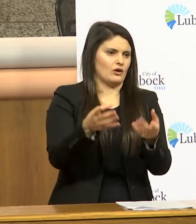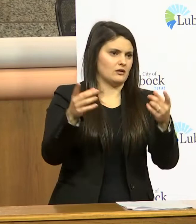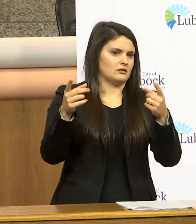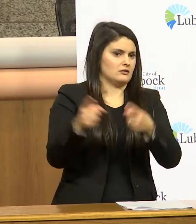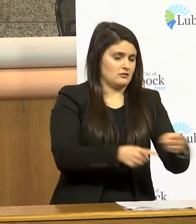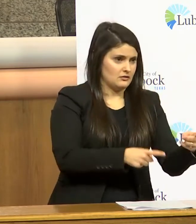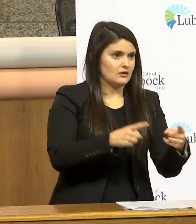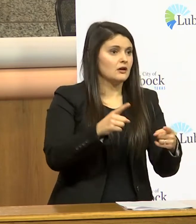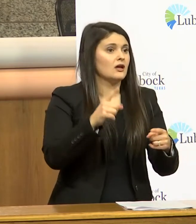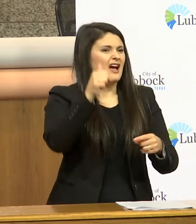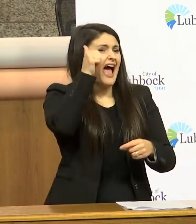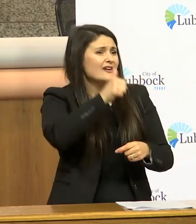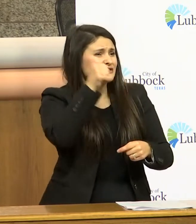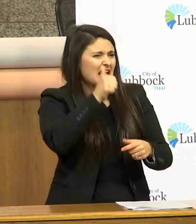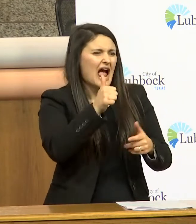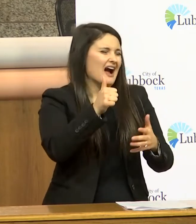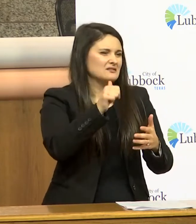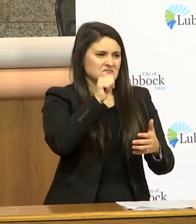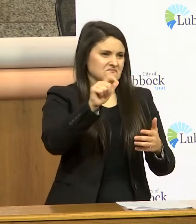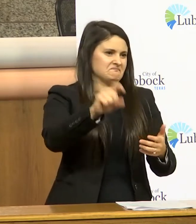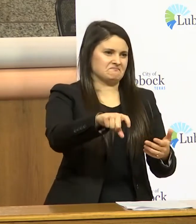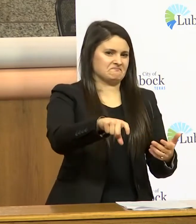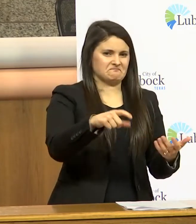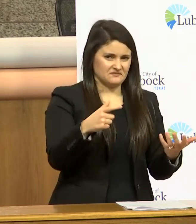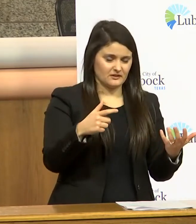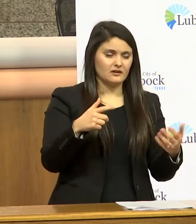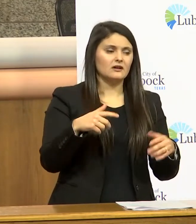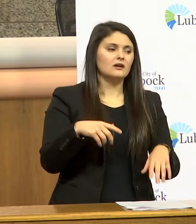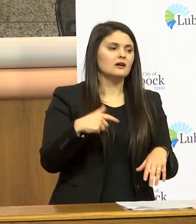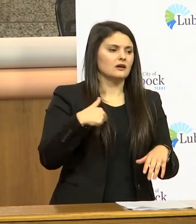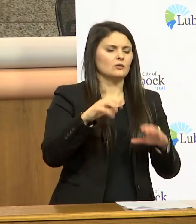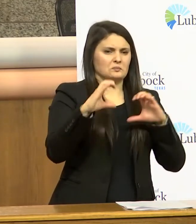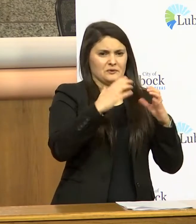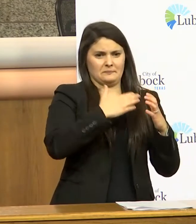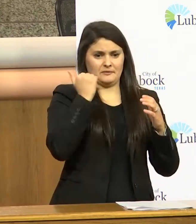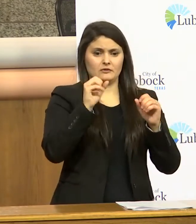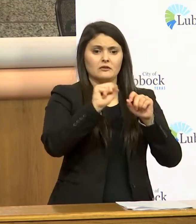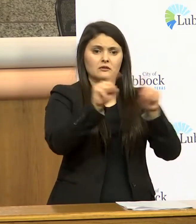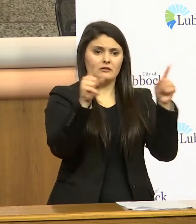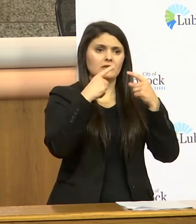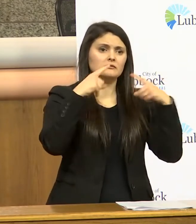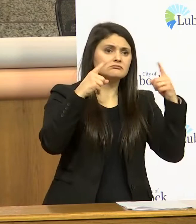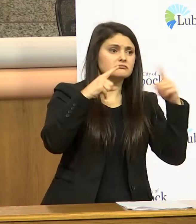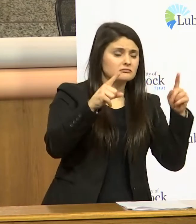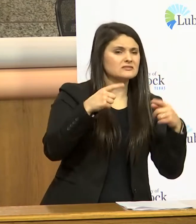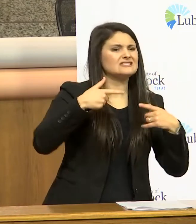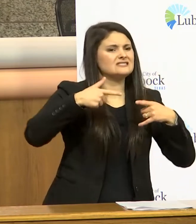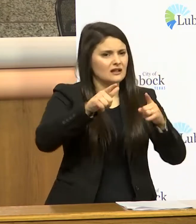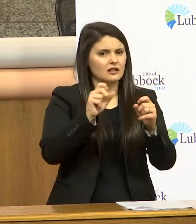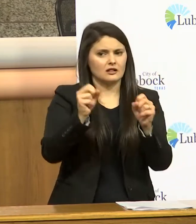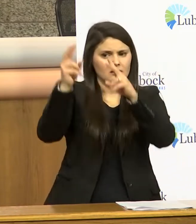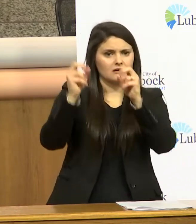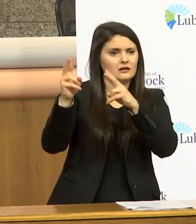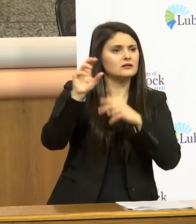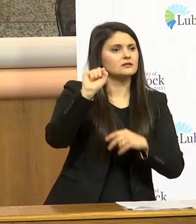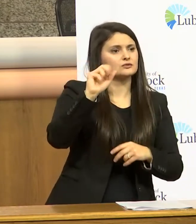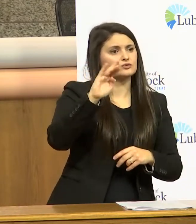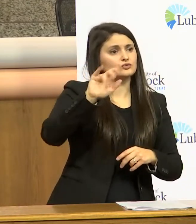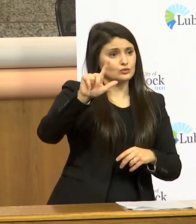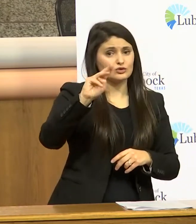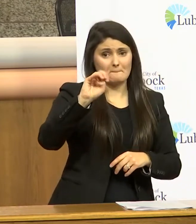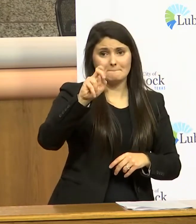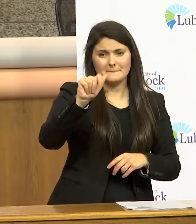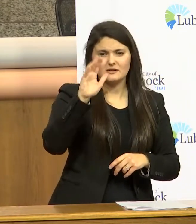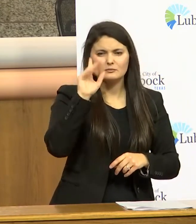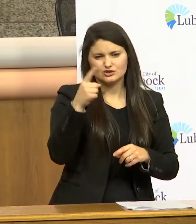routine probably has run its course and we can communicate a better way we'll still can make it communicate via social media and our website but just prepare for that